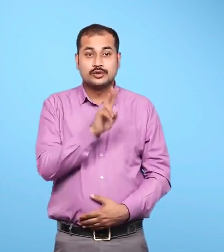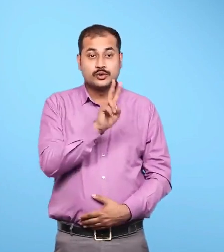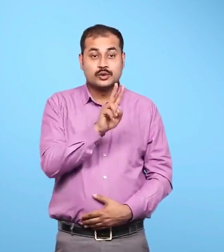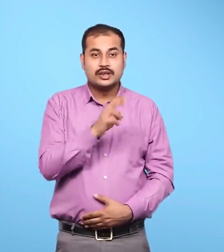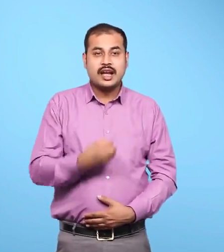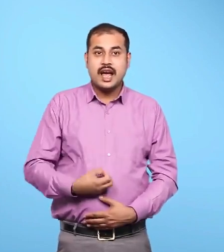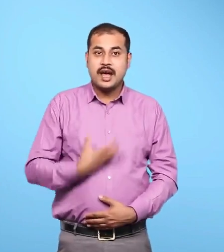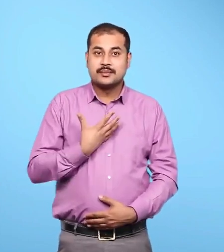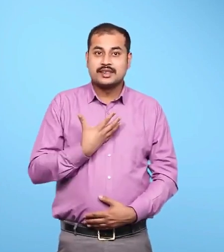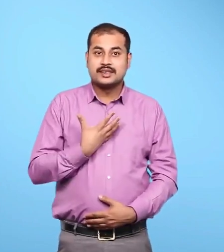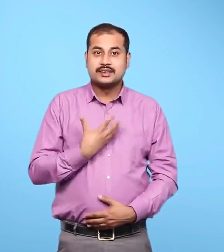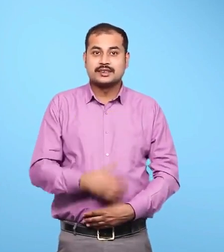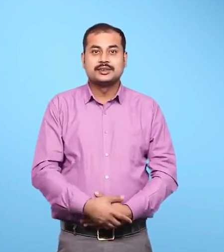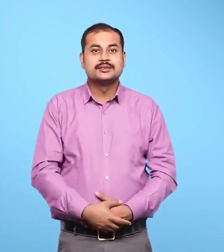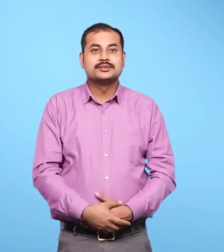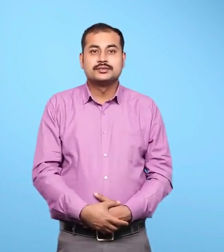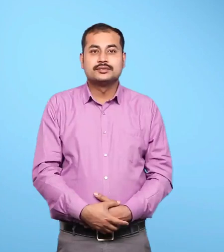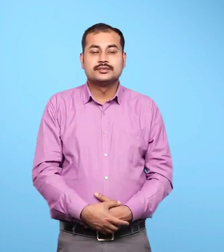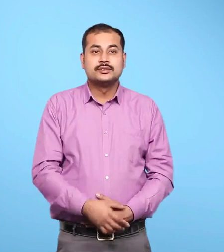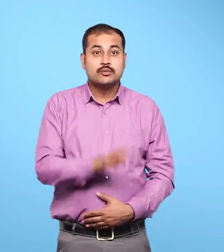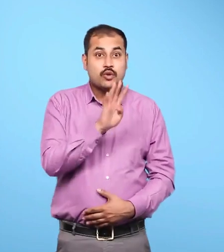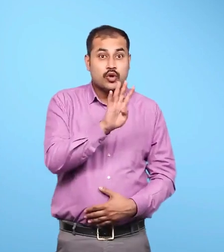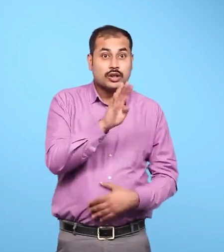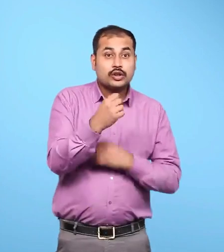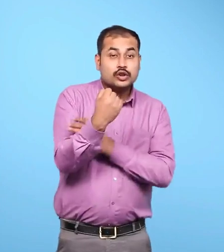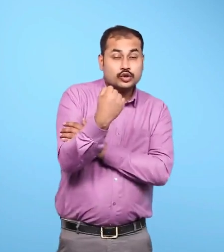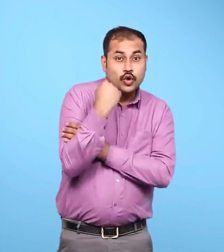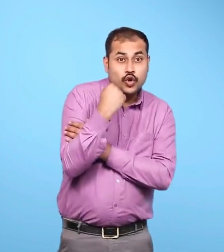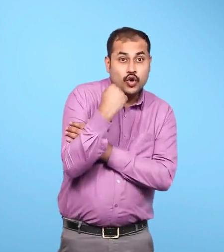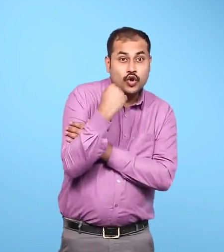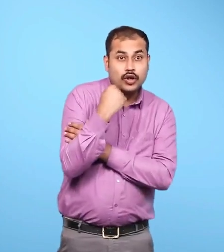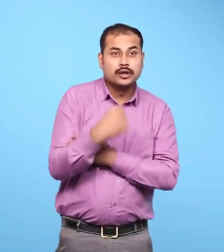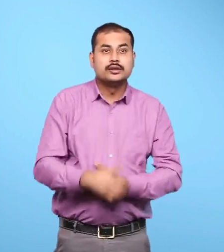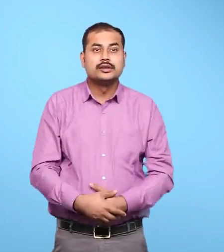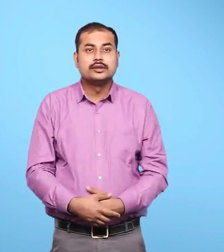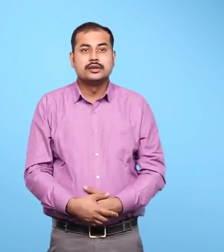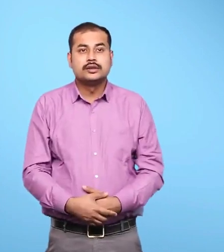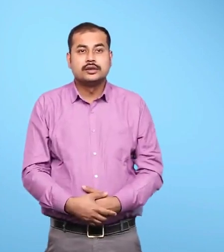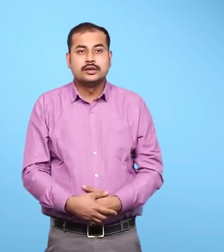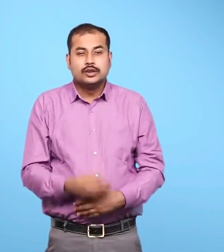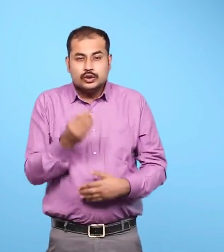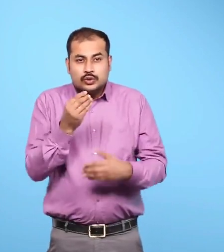Happy Four Strong Across